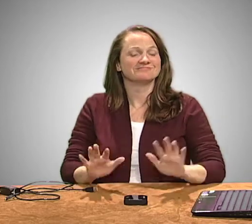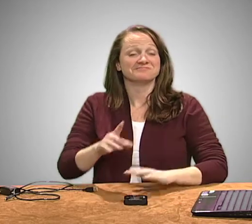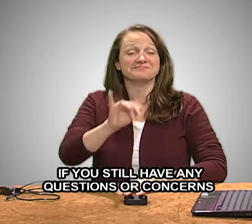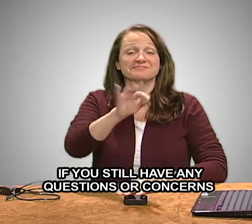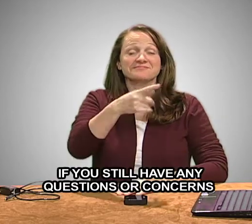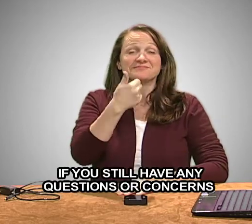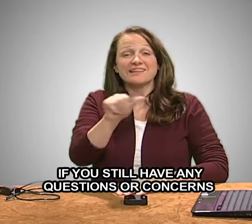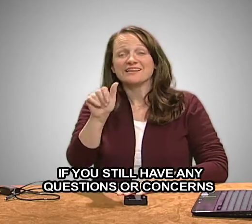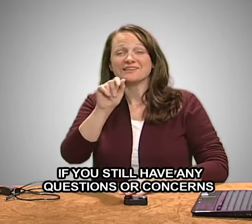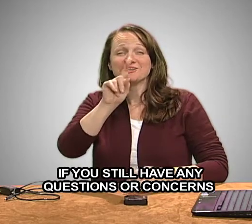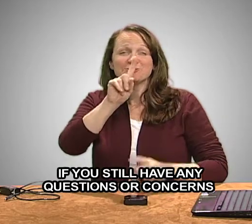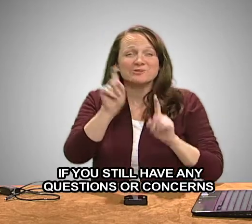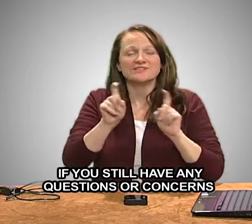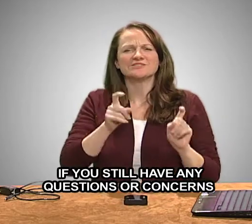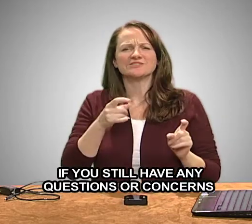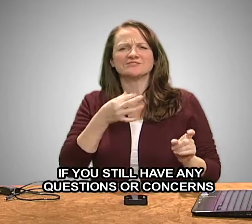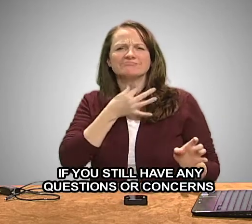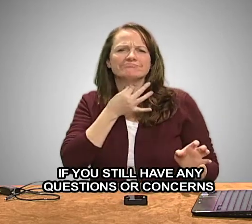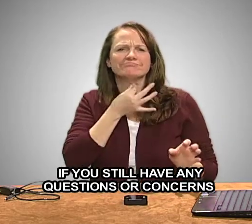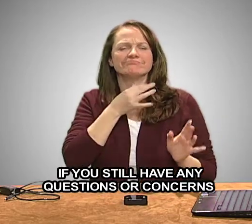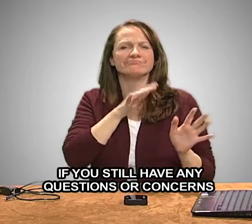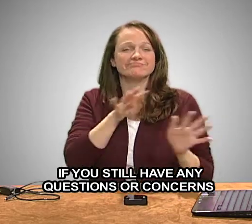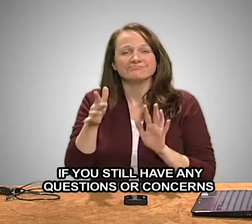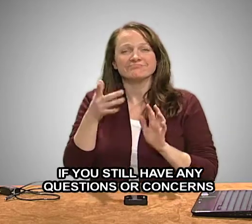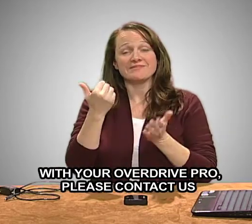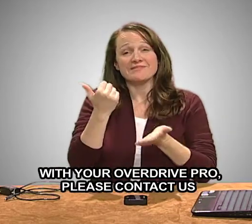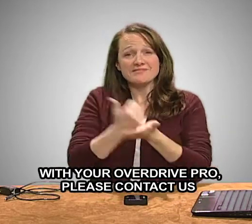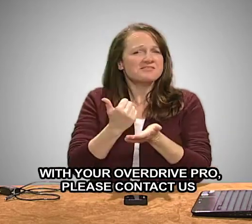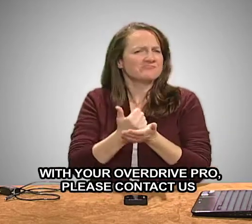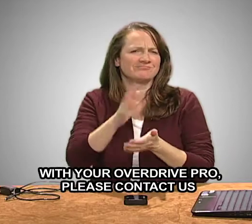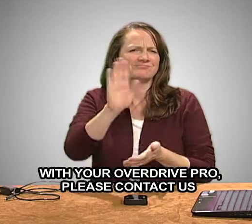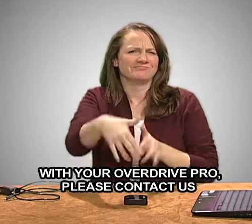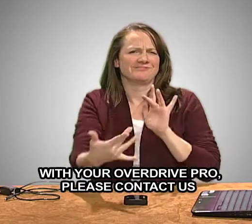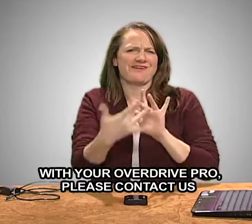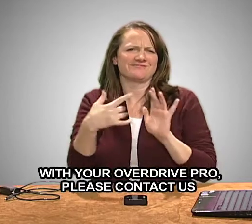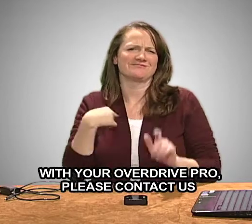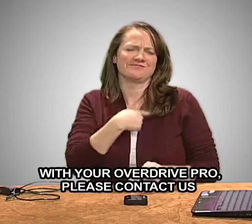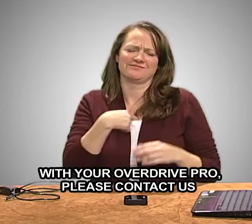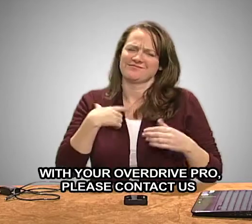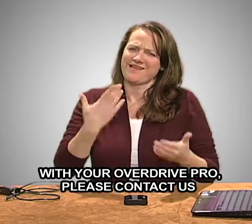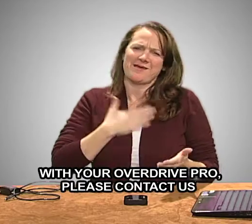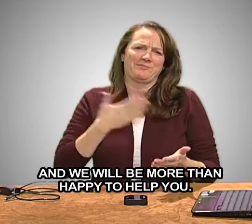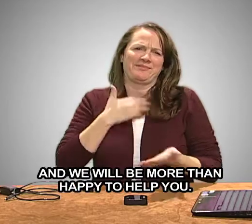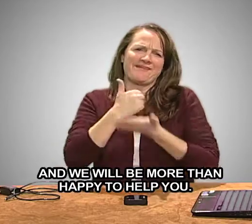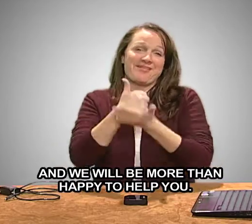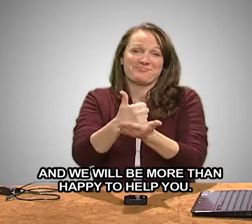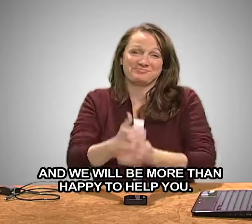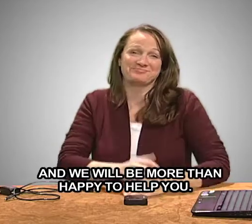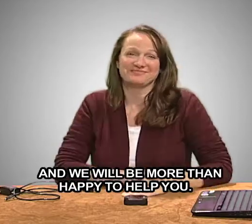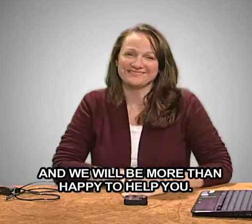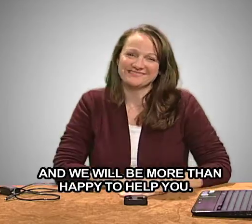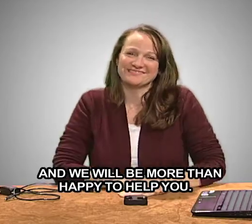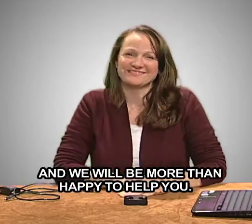If you still have any questions or concerns with your OverDrive Pro, please contact us and we will be more than happy to help you.